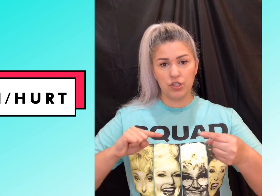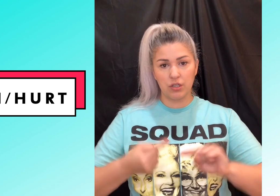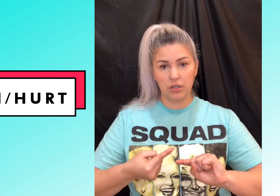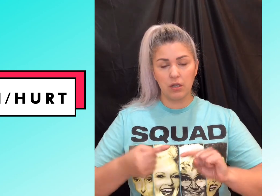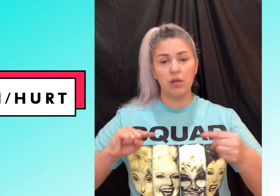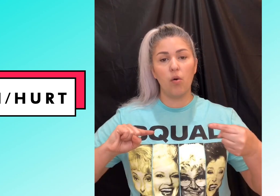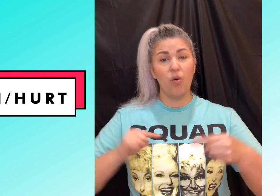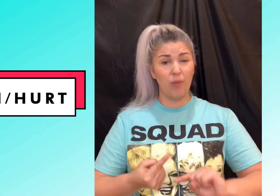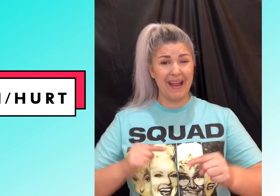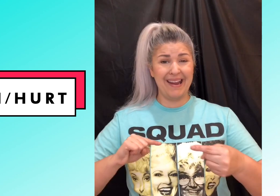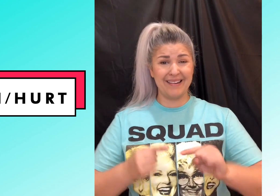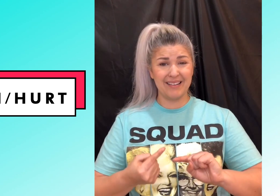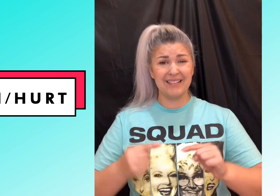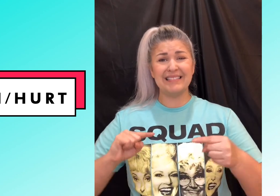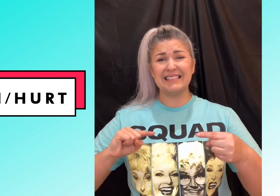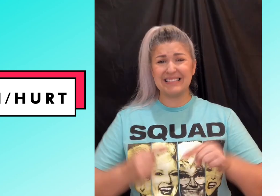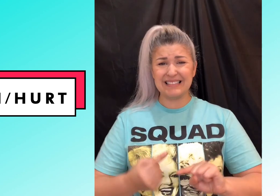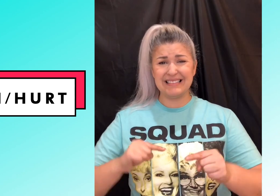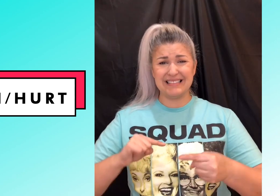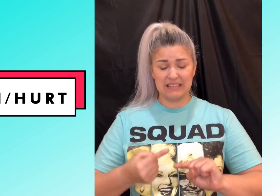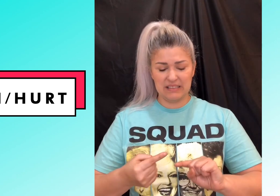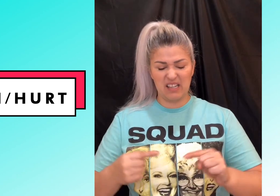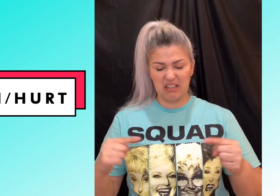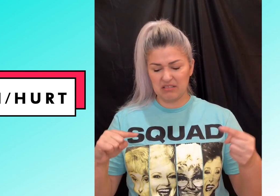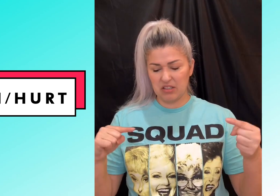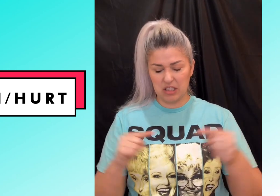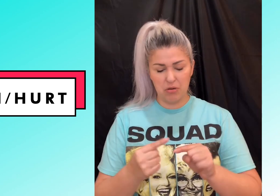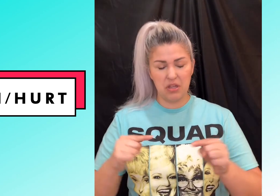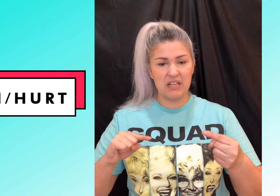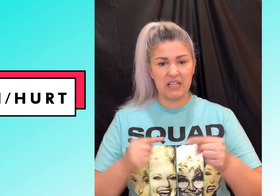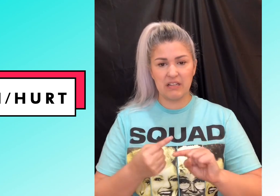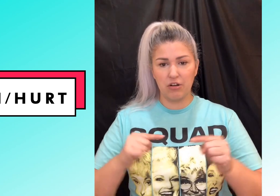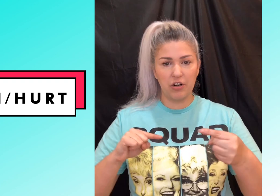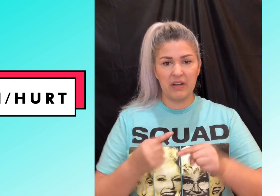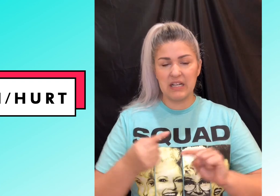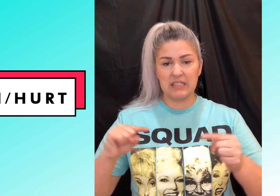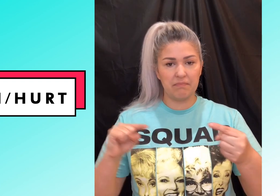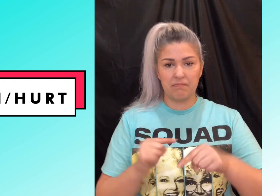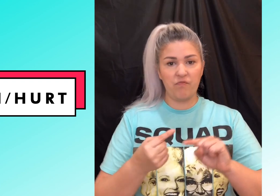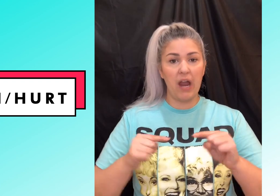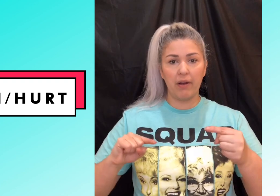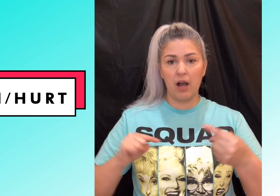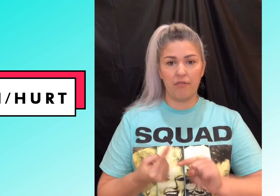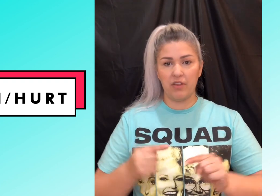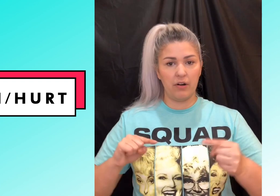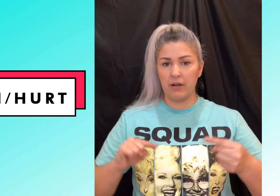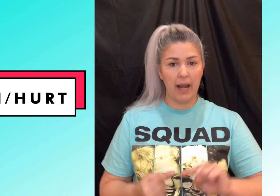or pain oh it's like two things nerve endings firing off that I'm not